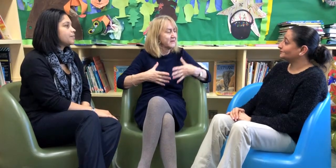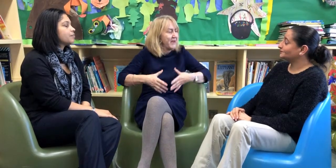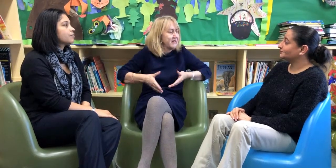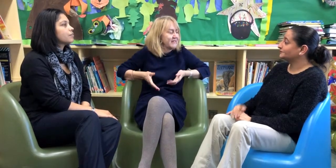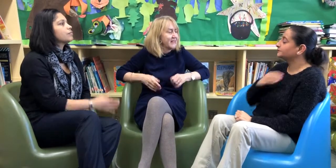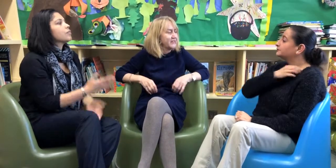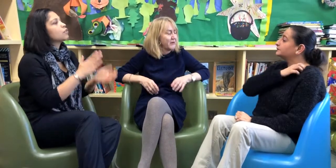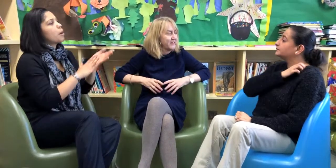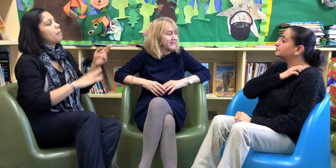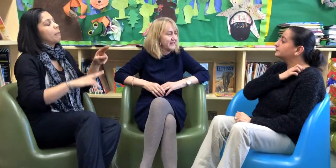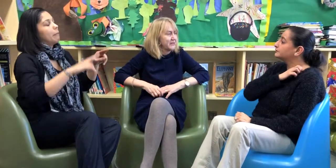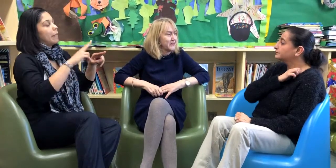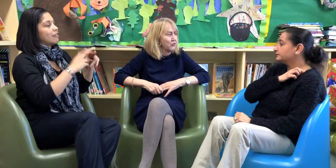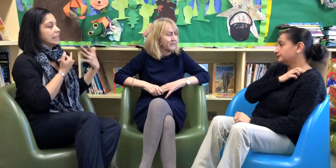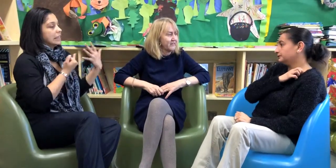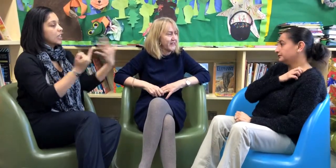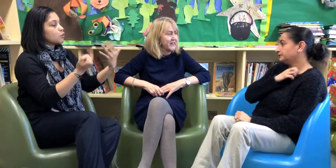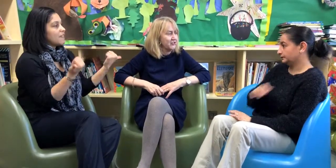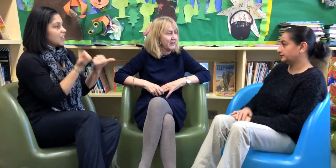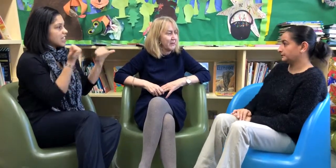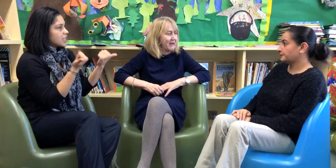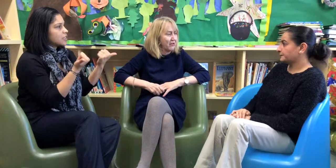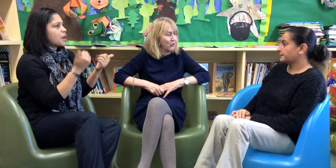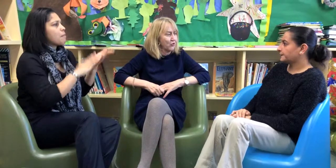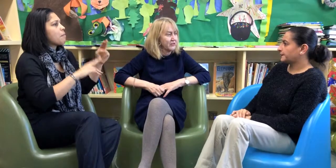do parents say to you after the six-week course is finished about the course?